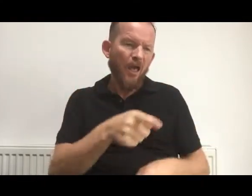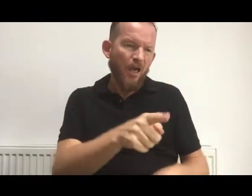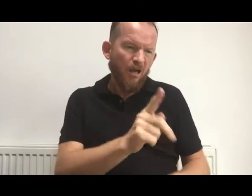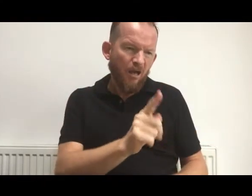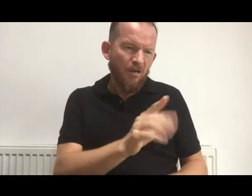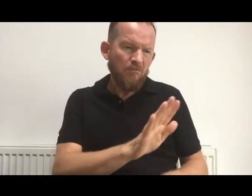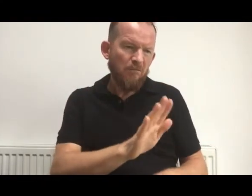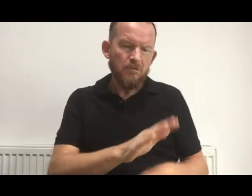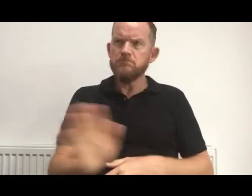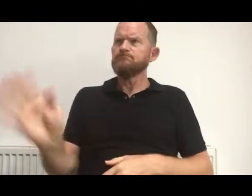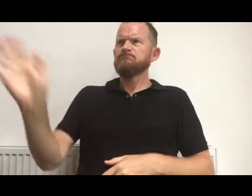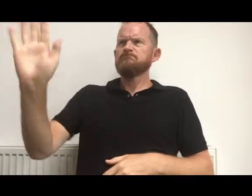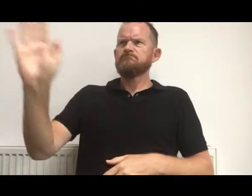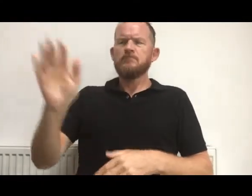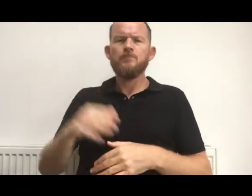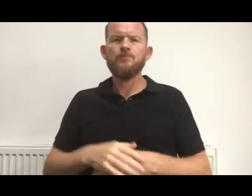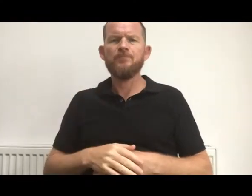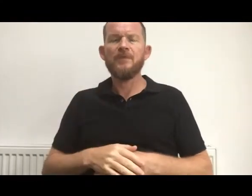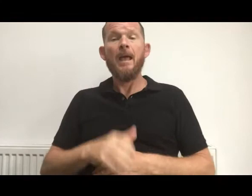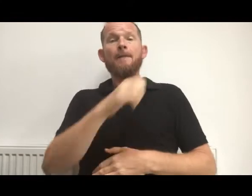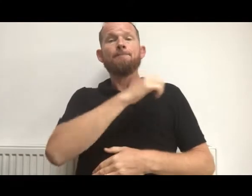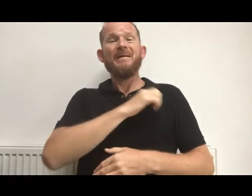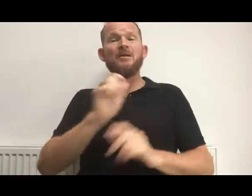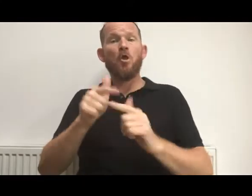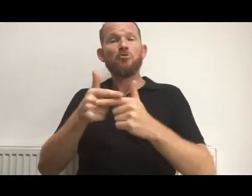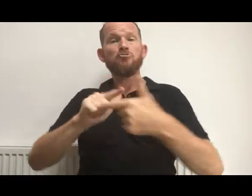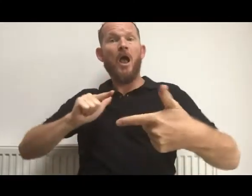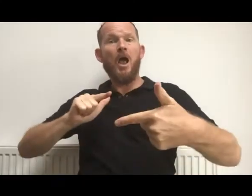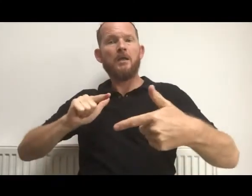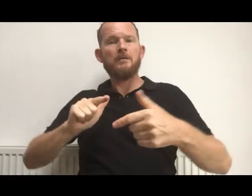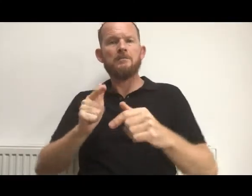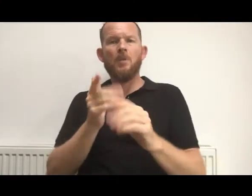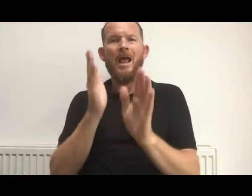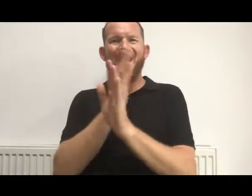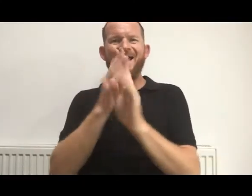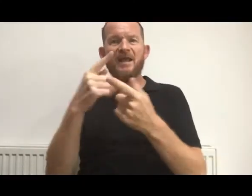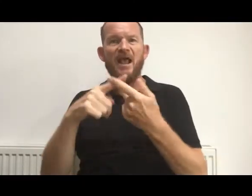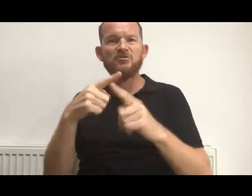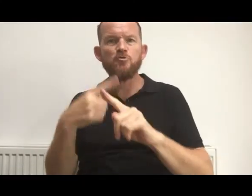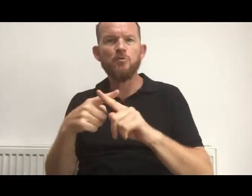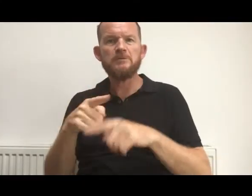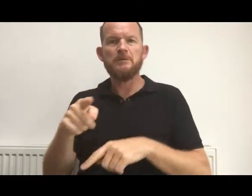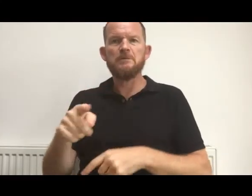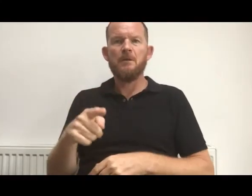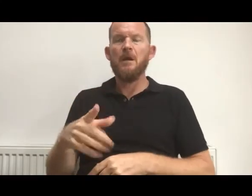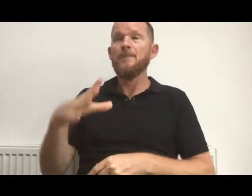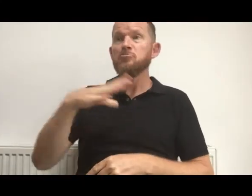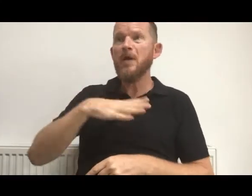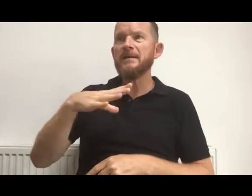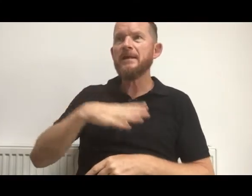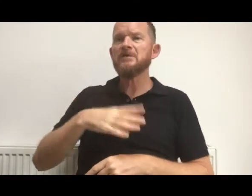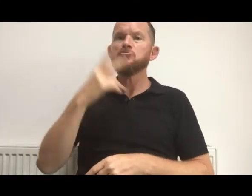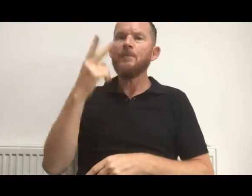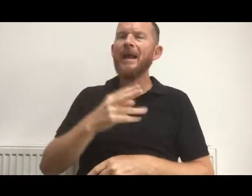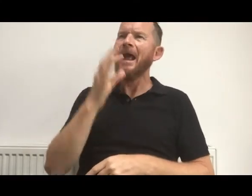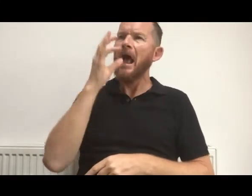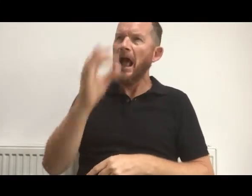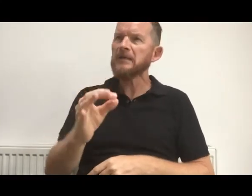Medical jargon can hide excuses. Be ready to repeatedly ask to wait for an interpreter,